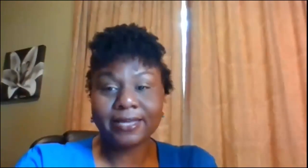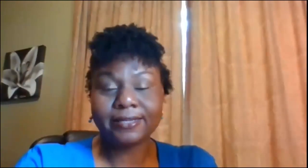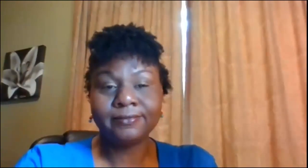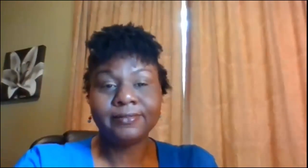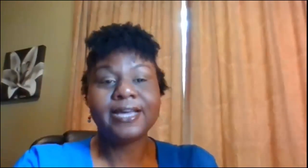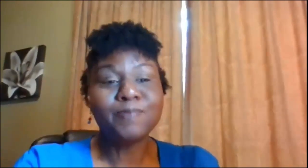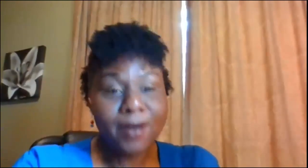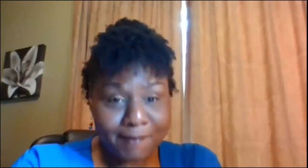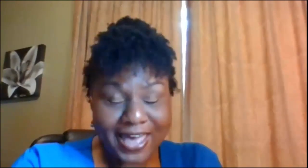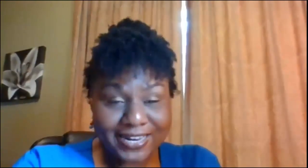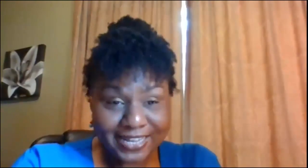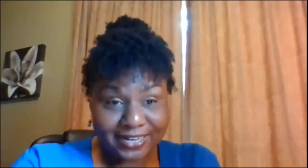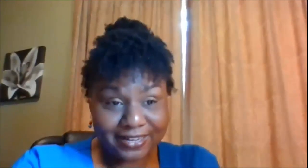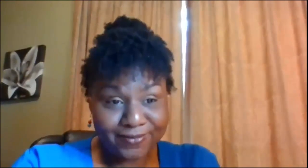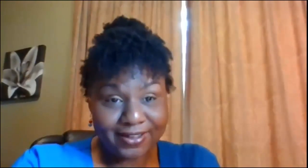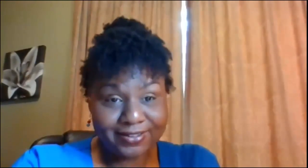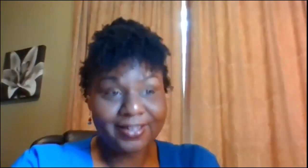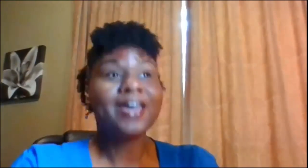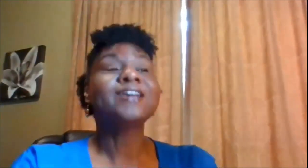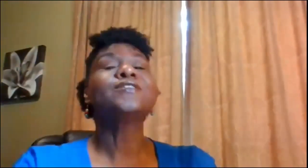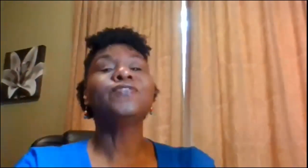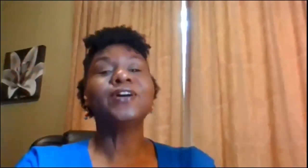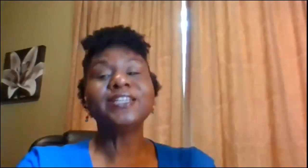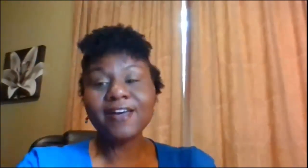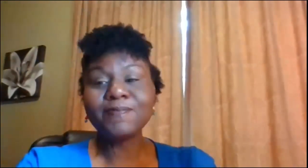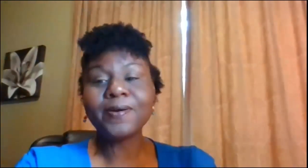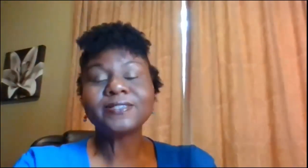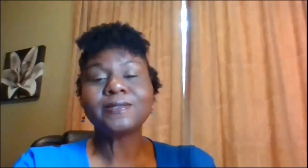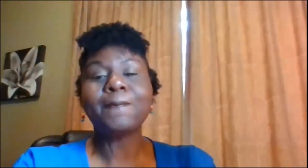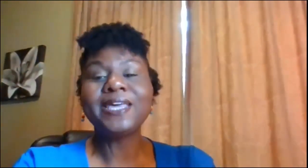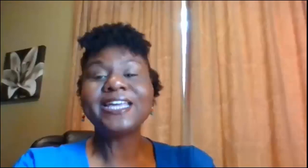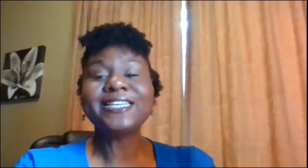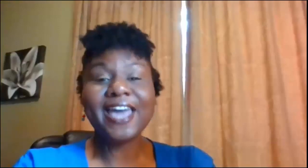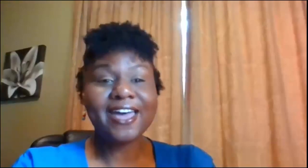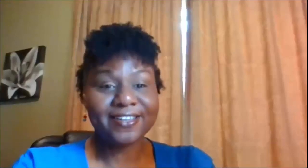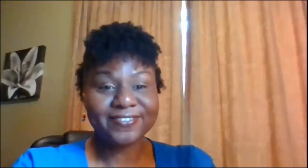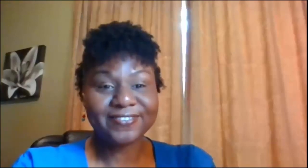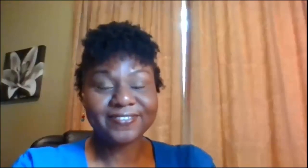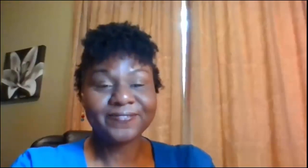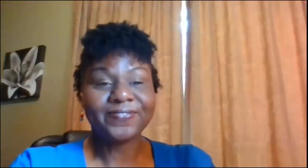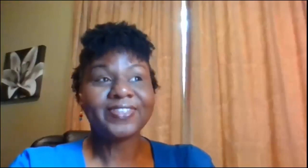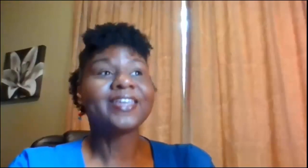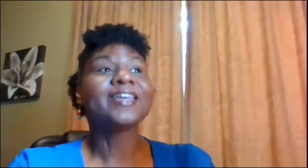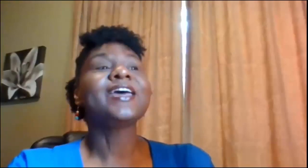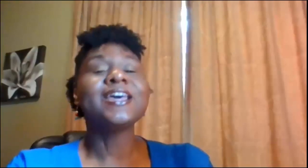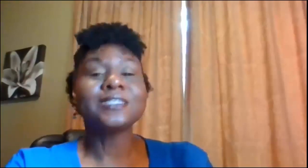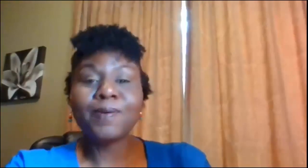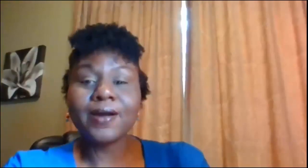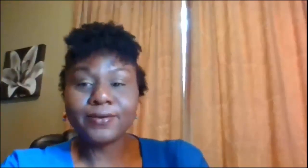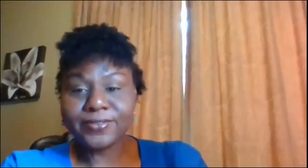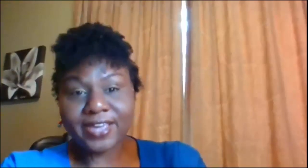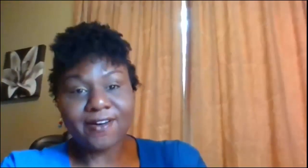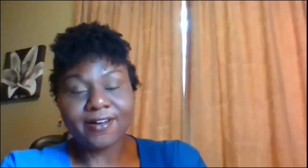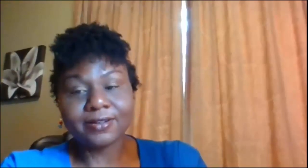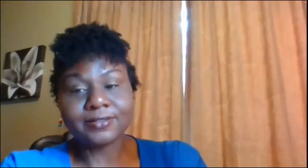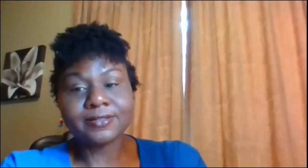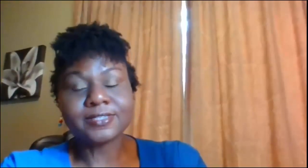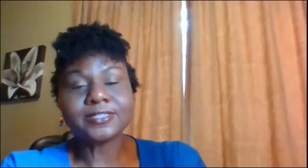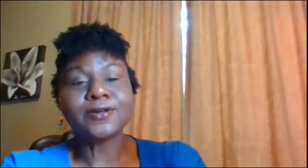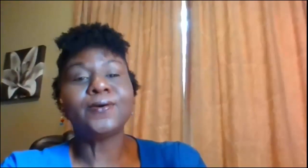that's part of my identity right so for a deaf person being deaf is part of who they are so